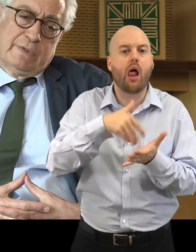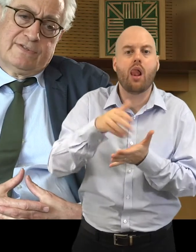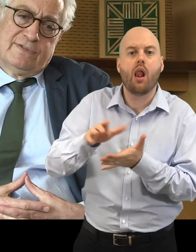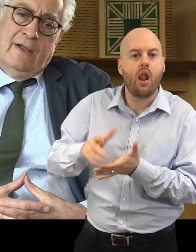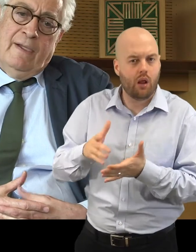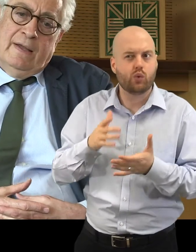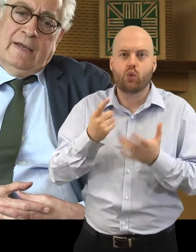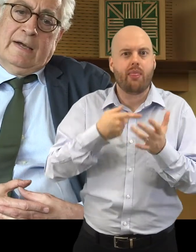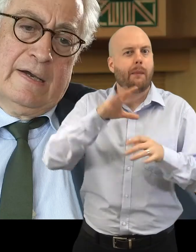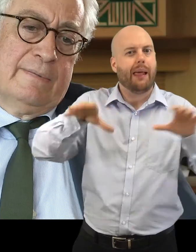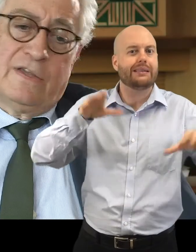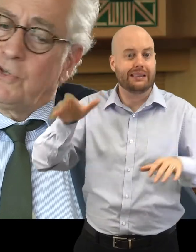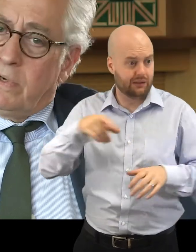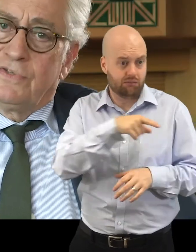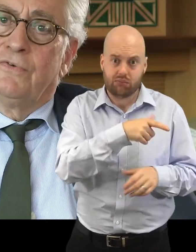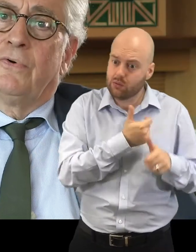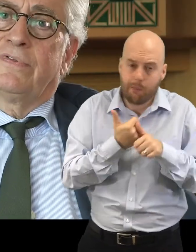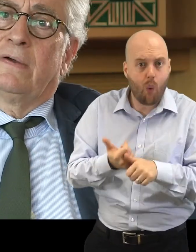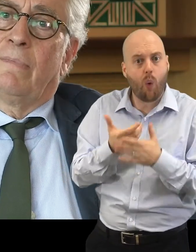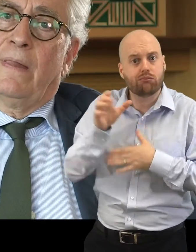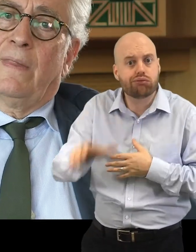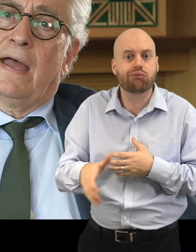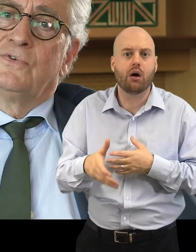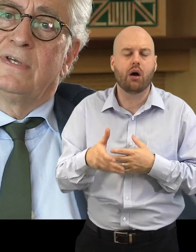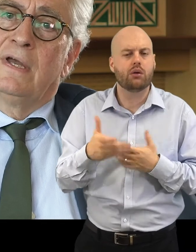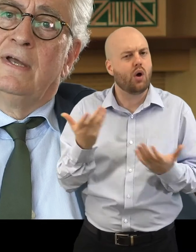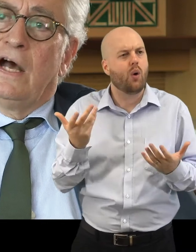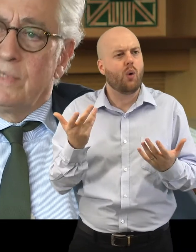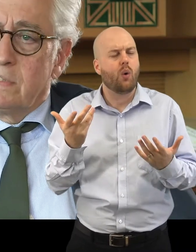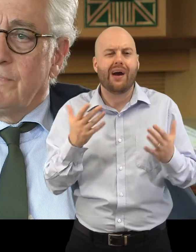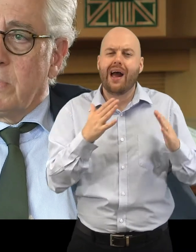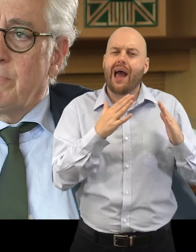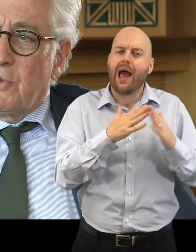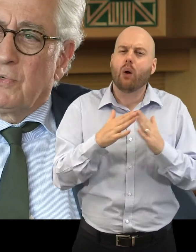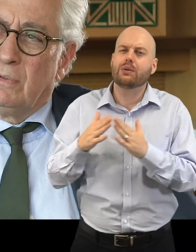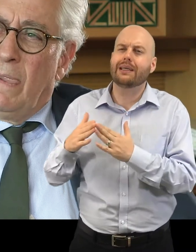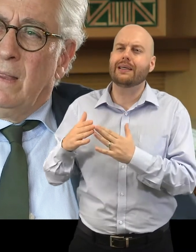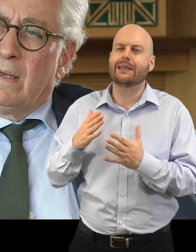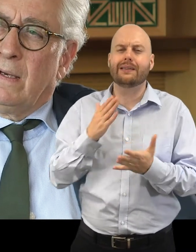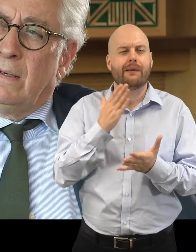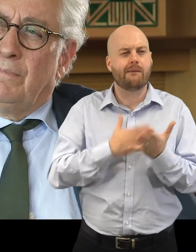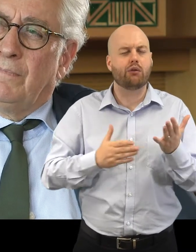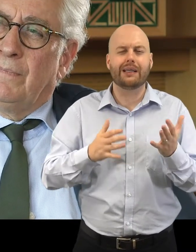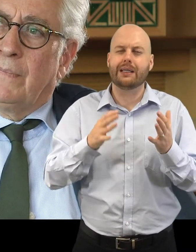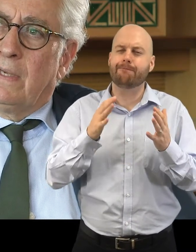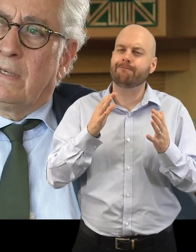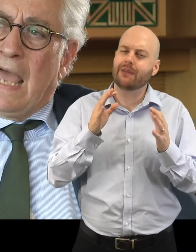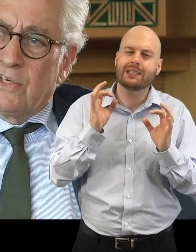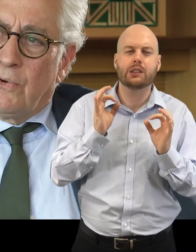places, and so on and so forth. Housing is a very special category